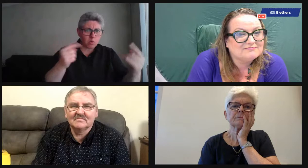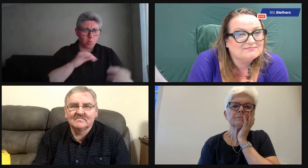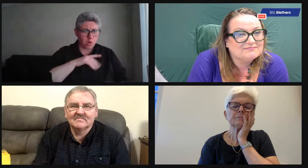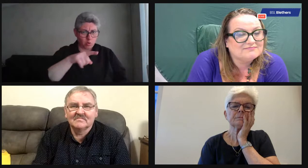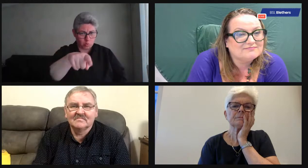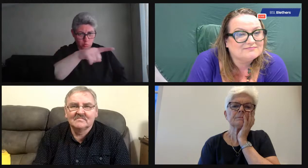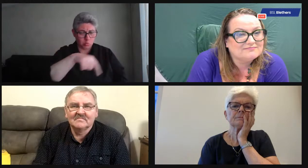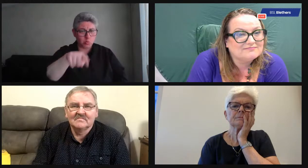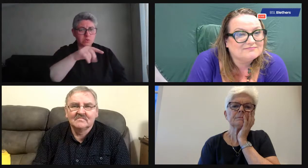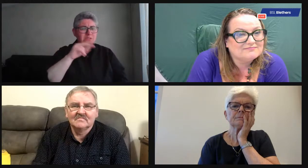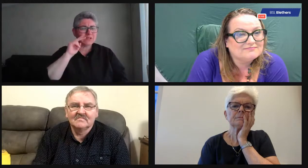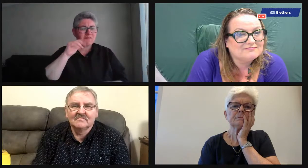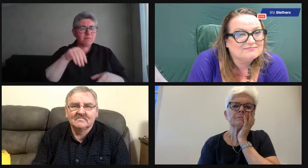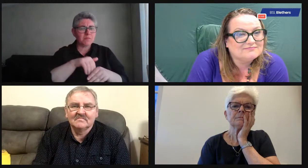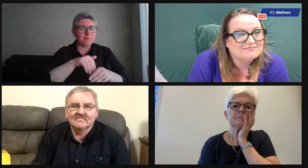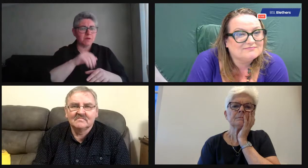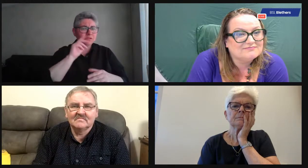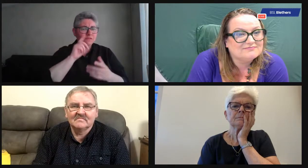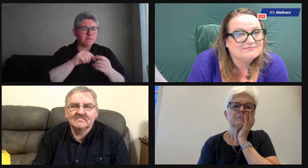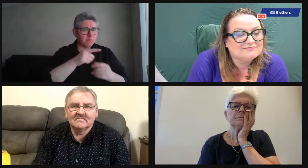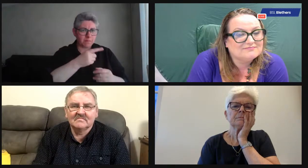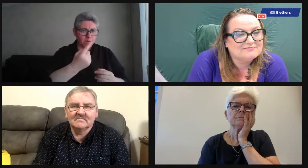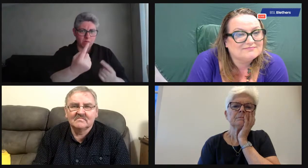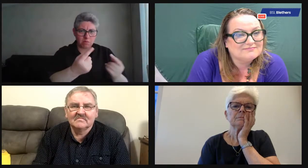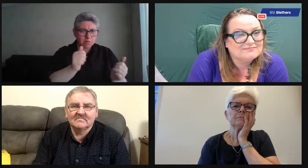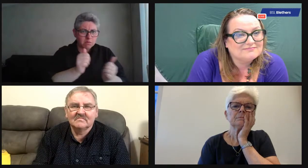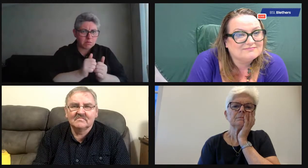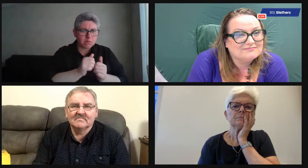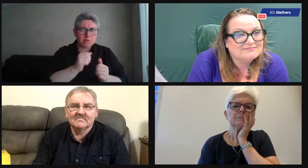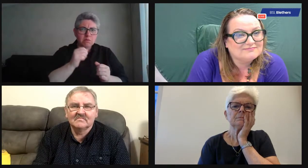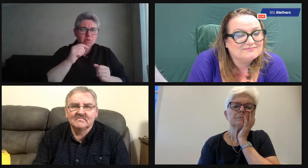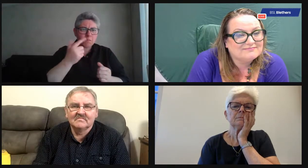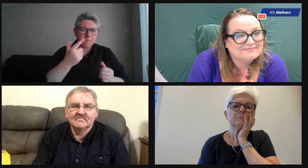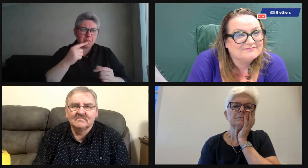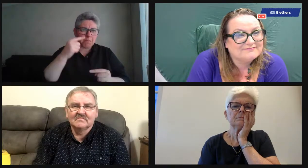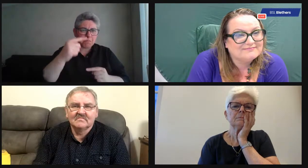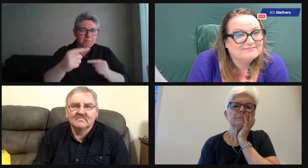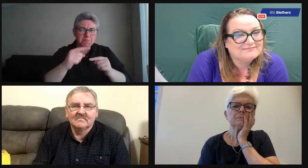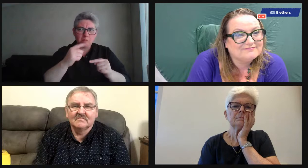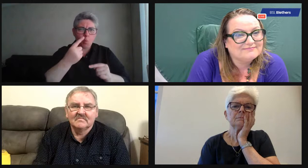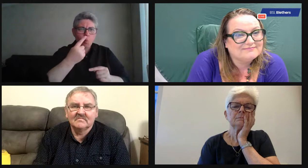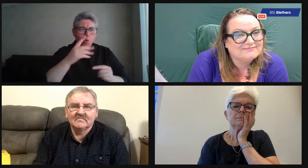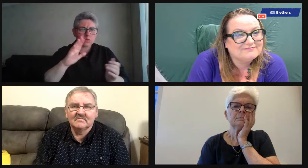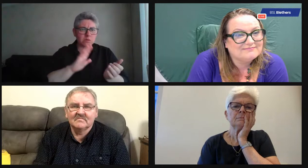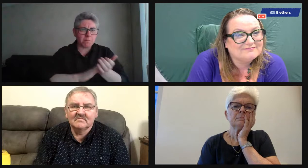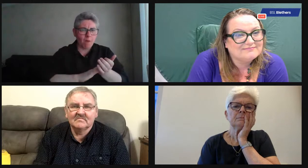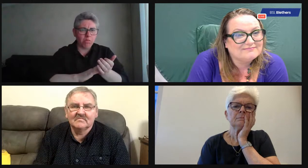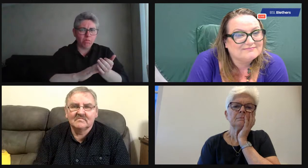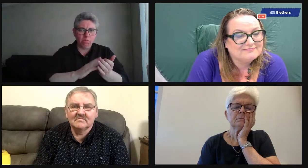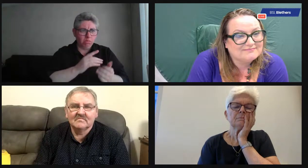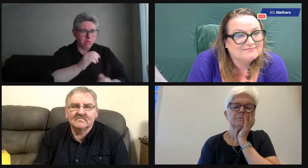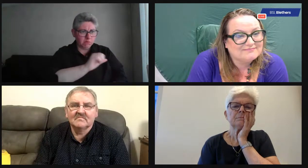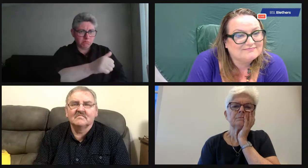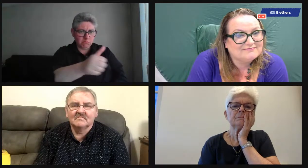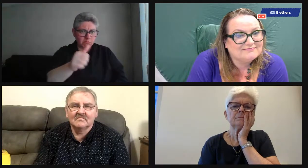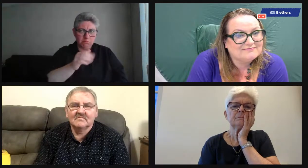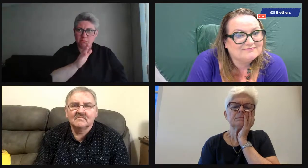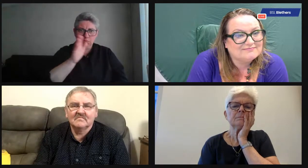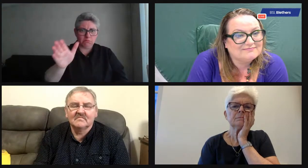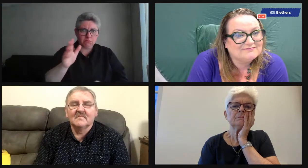Or if you know of isolated people, you know, perhaps people in the deaf club could befriend each